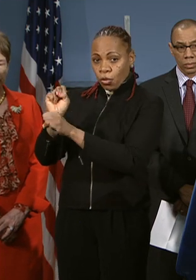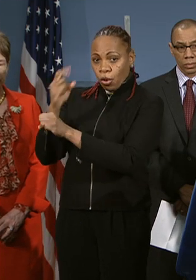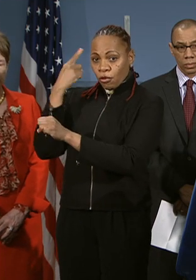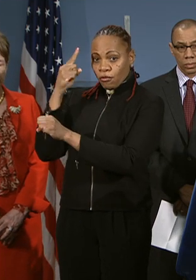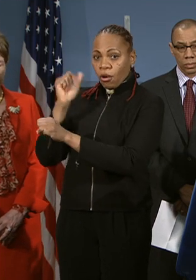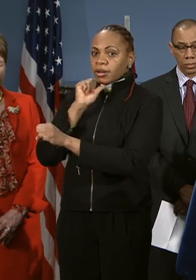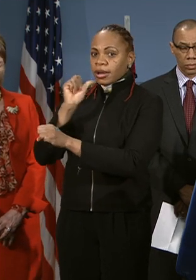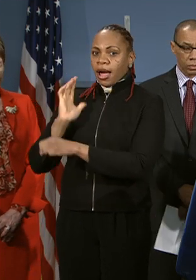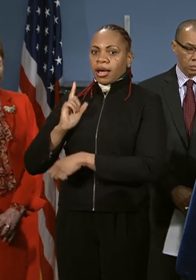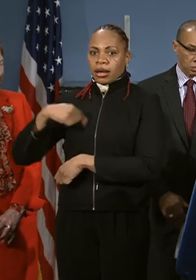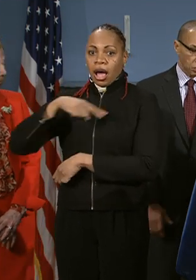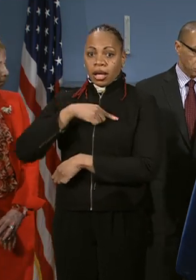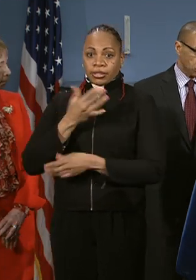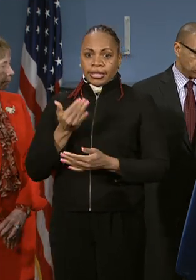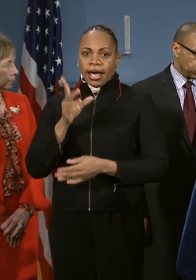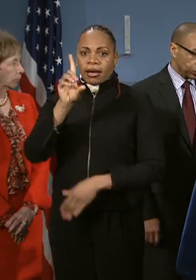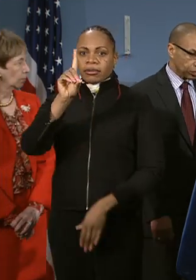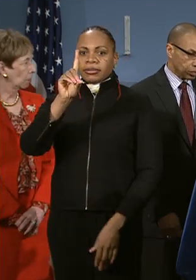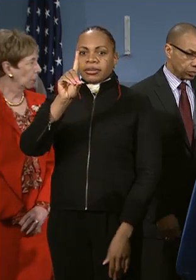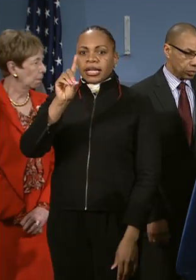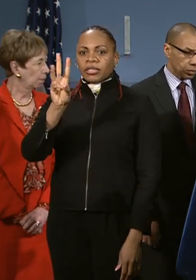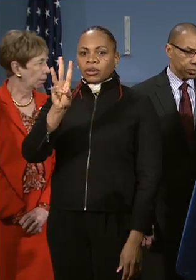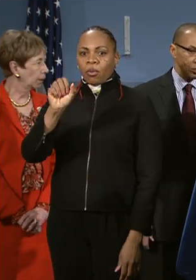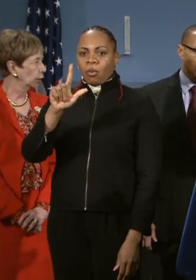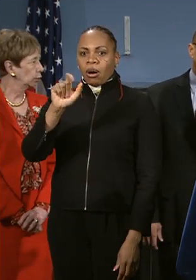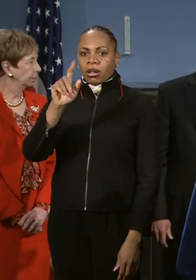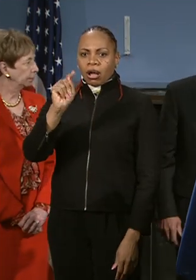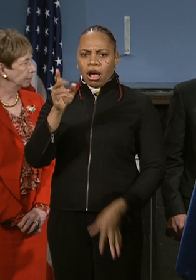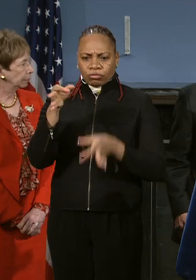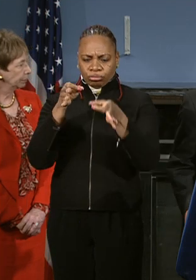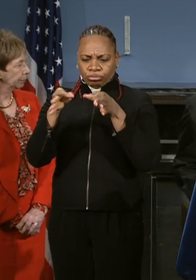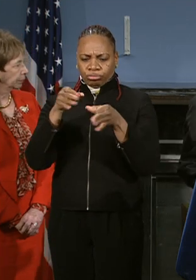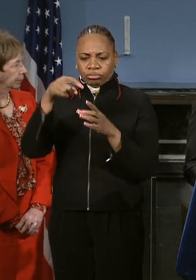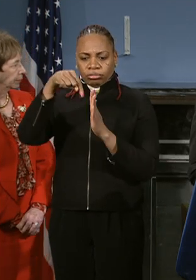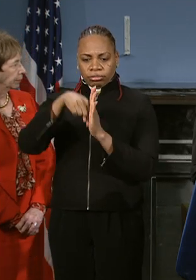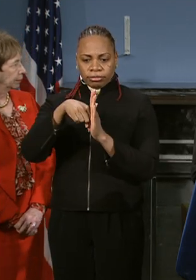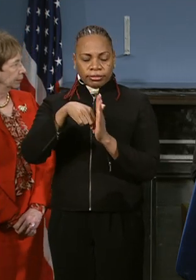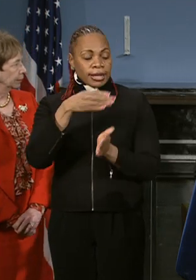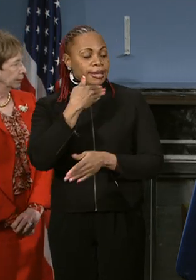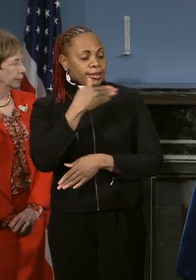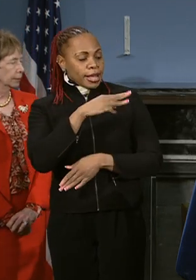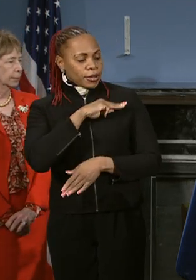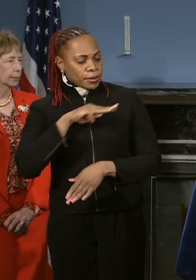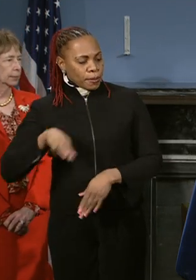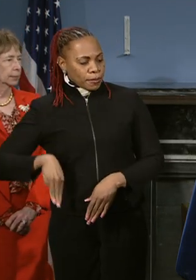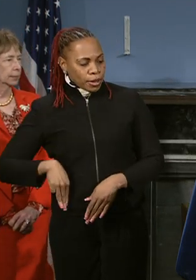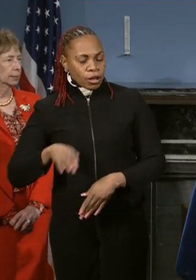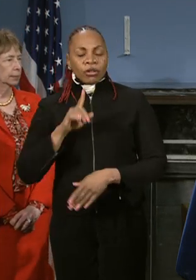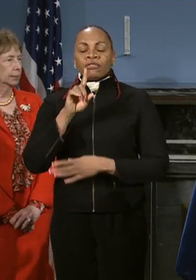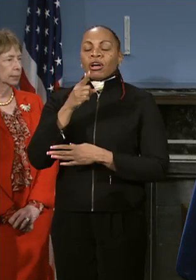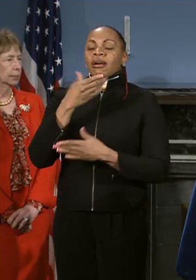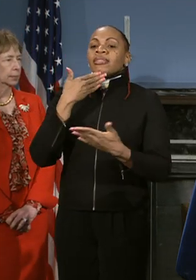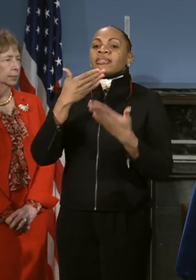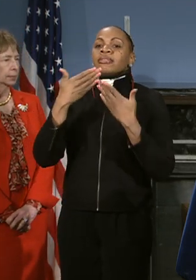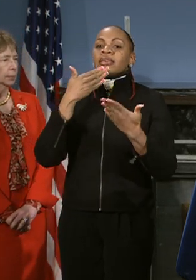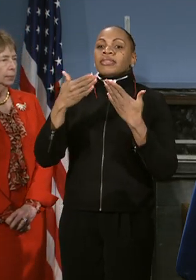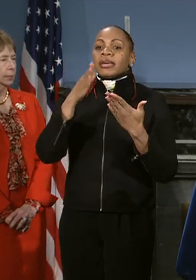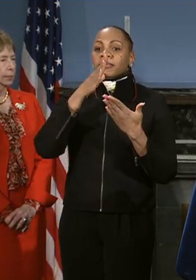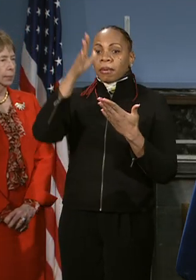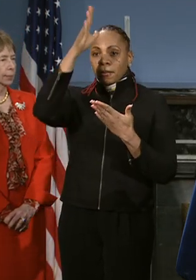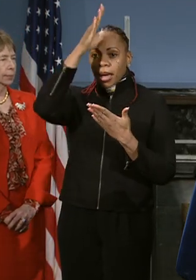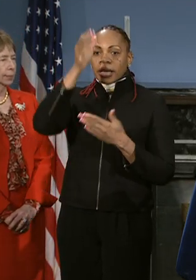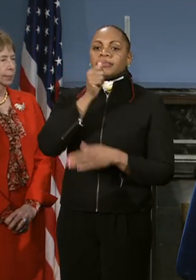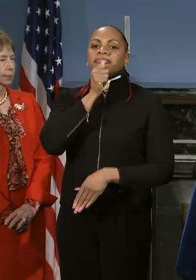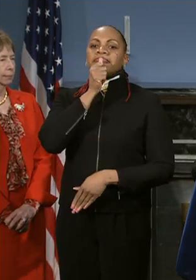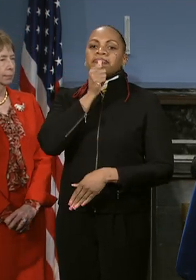So let me turn things over to Dennis, and he can describe it in a little more detail. Dennis? Thank you, Mr. Mayor. First, let me thank the parents for their patience